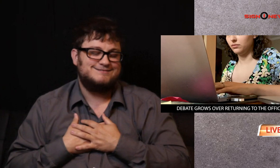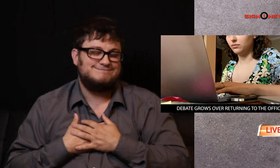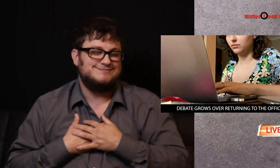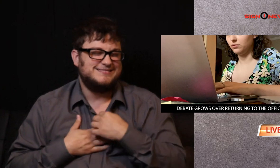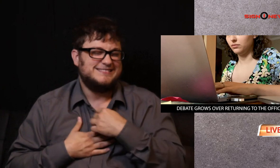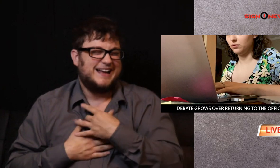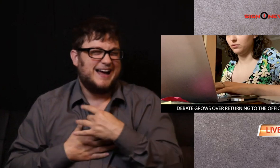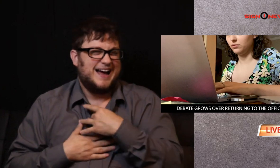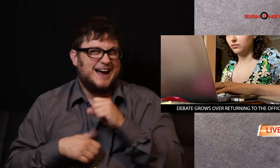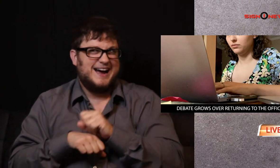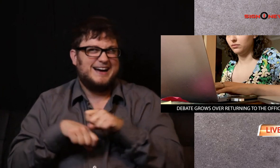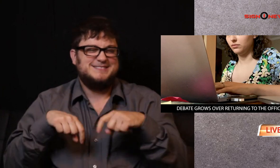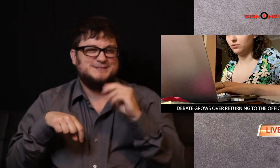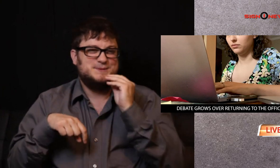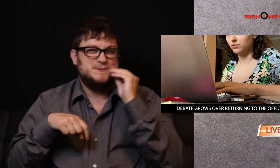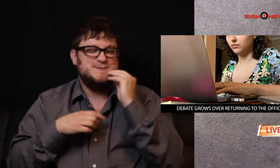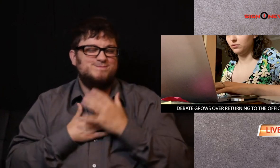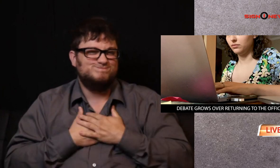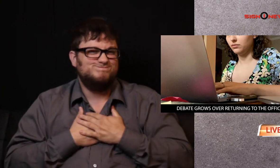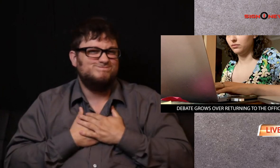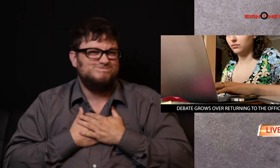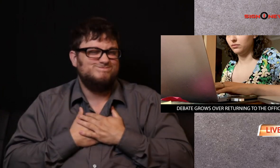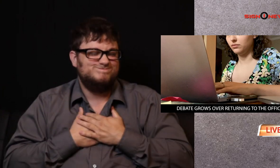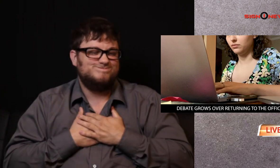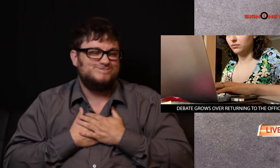But really, I like working from home.